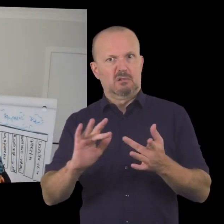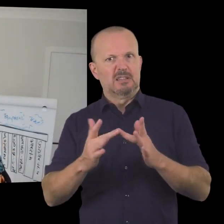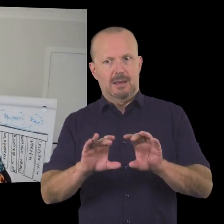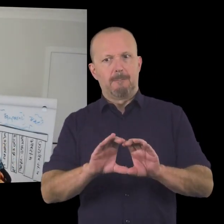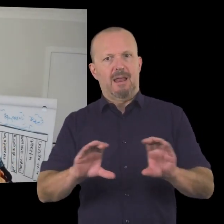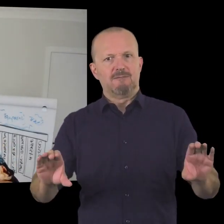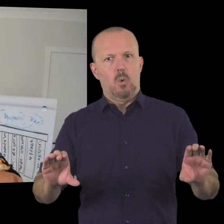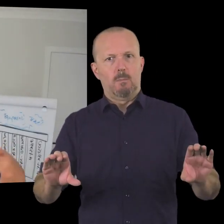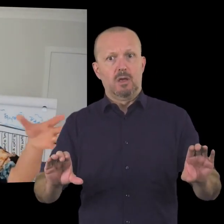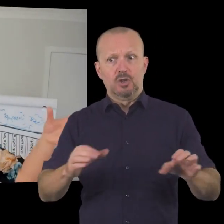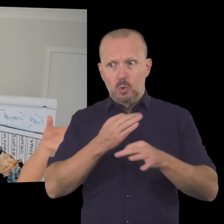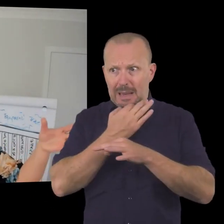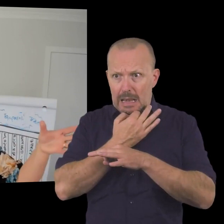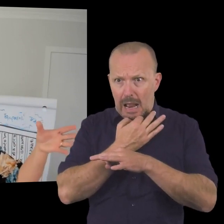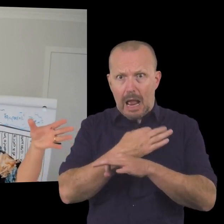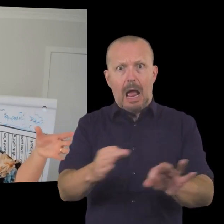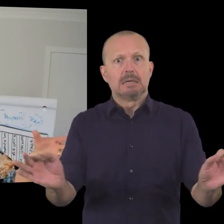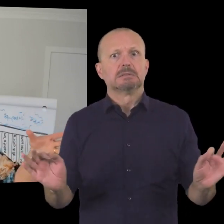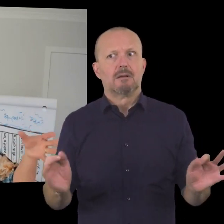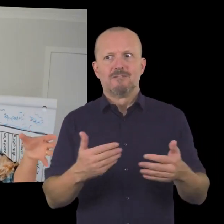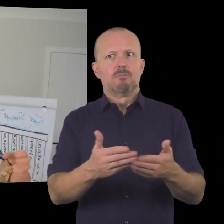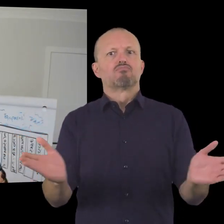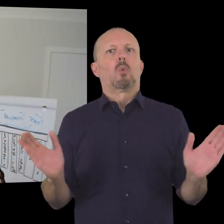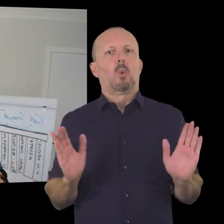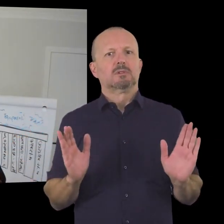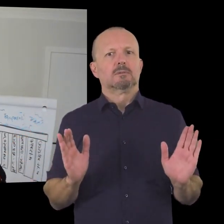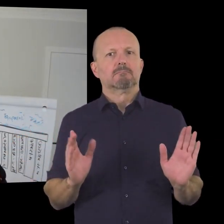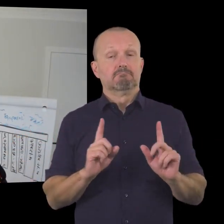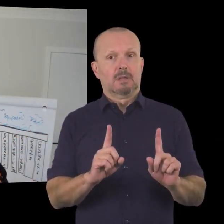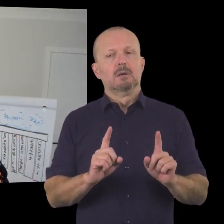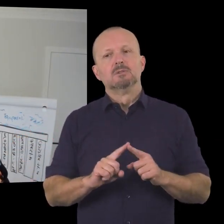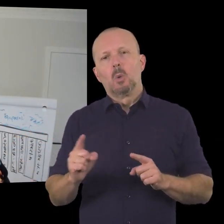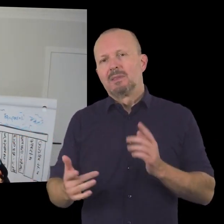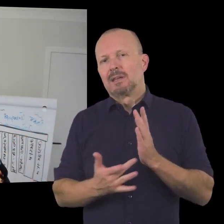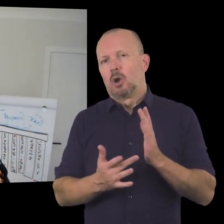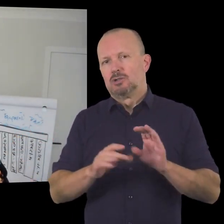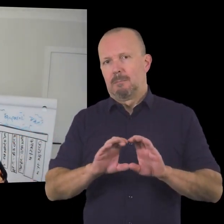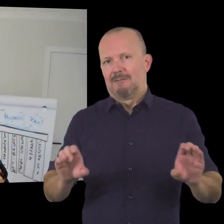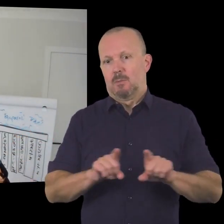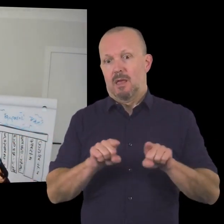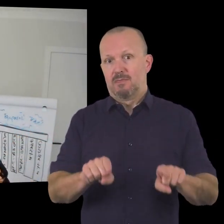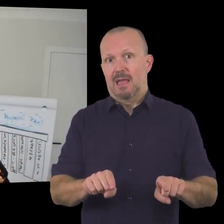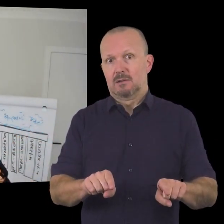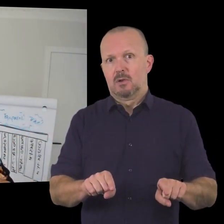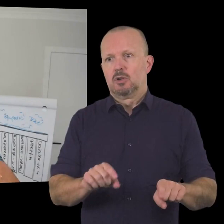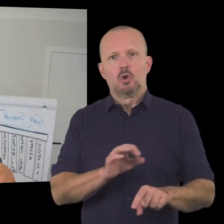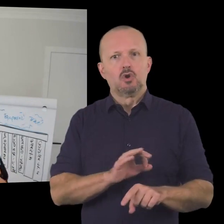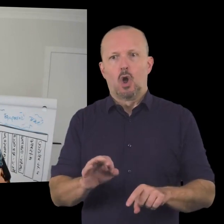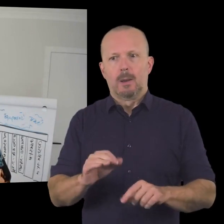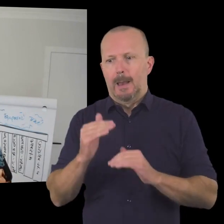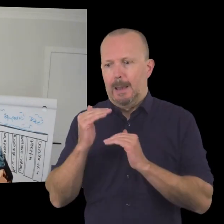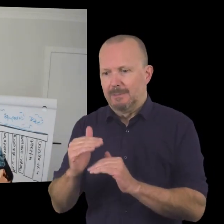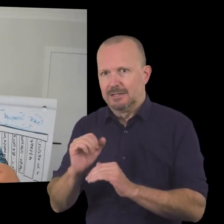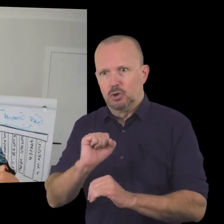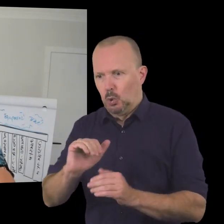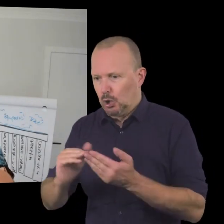make the ask in a wider uh as wider sense as you possibly can so uh with technology platforms like that you're now